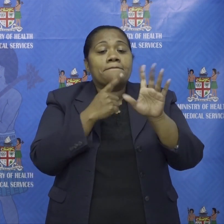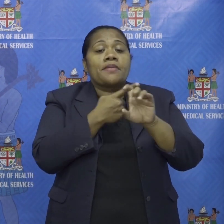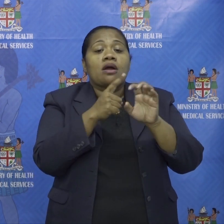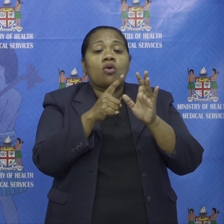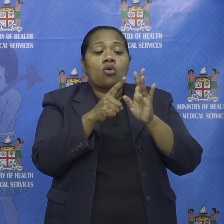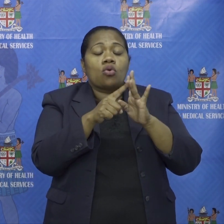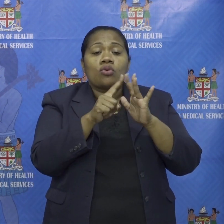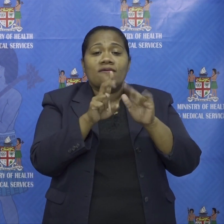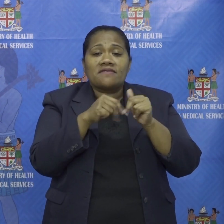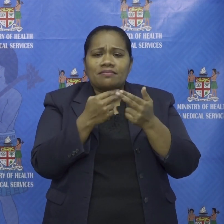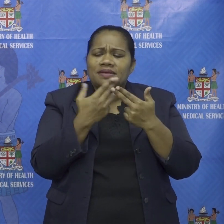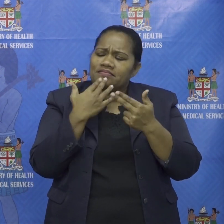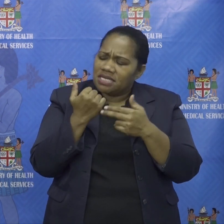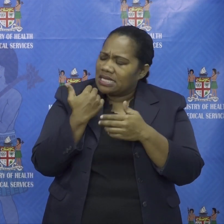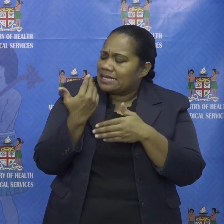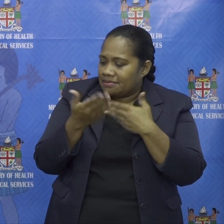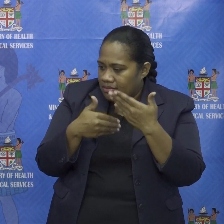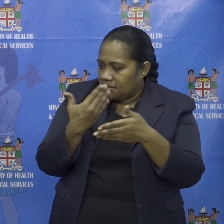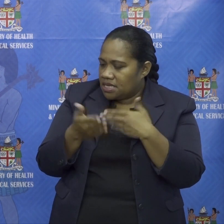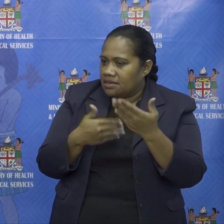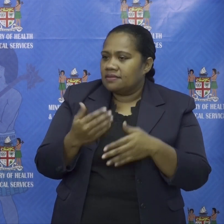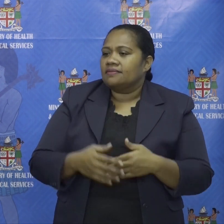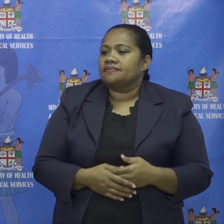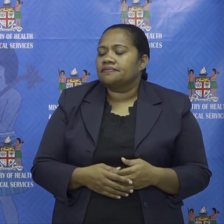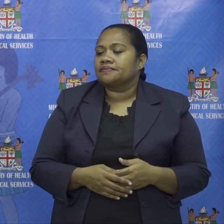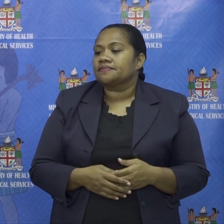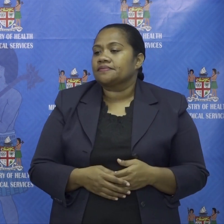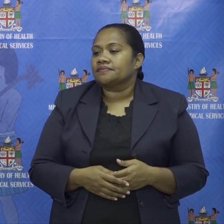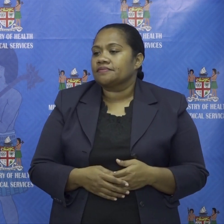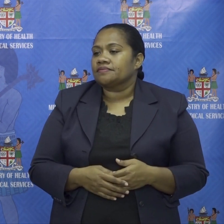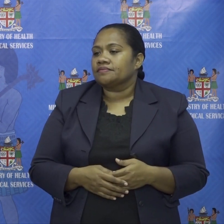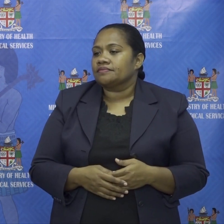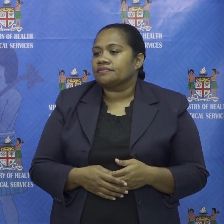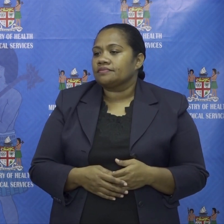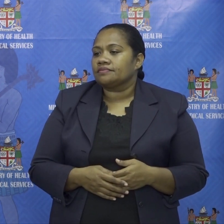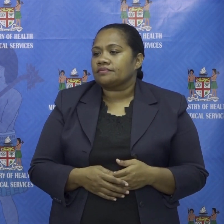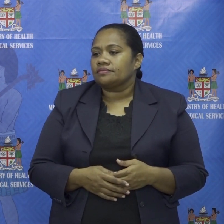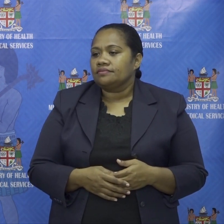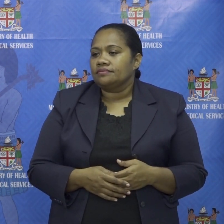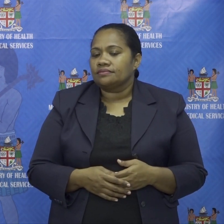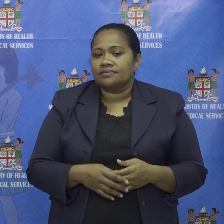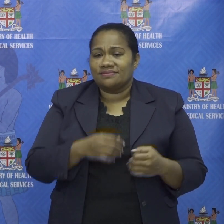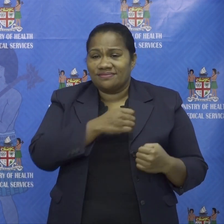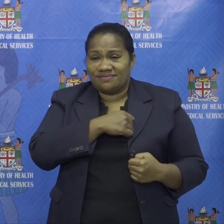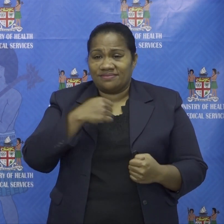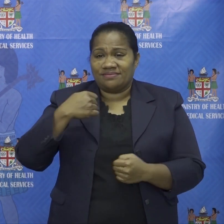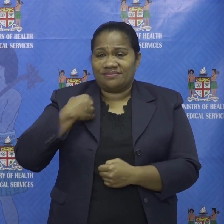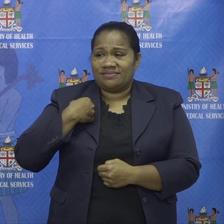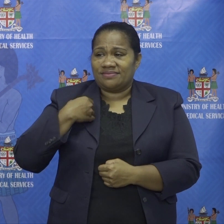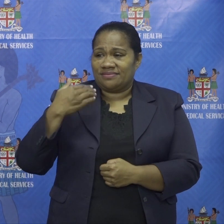and also can you please explain the the presence of uh military and health officials at inandara